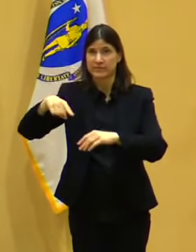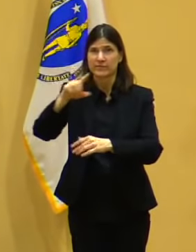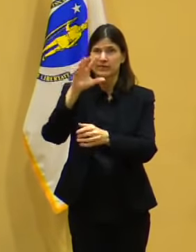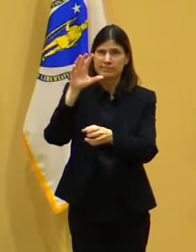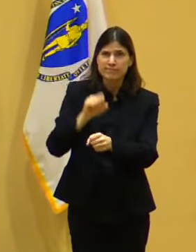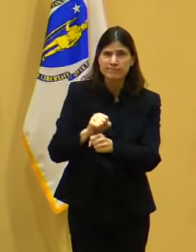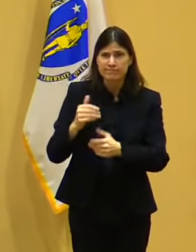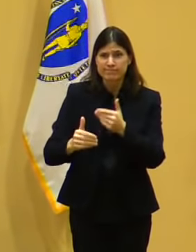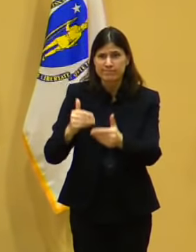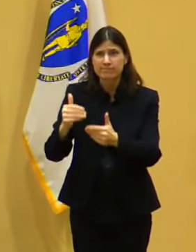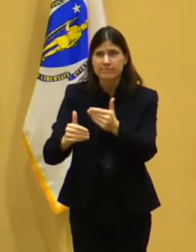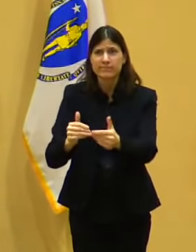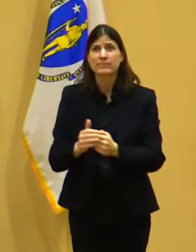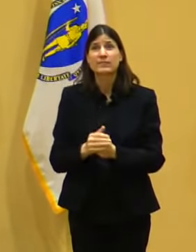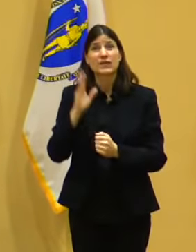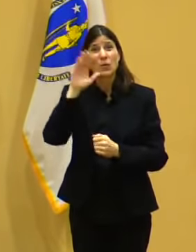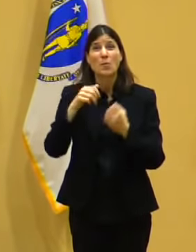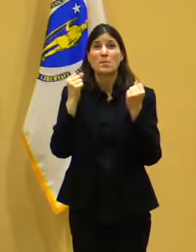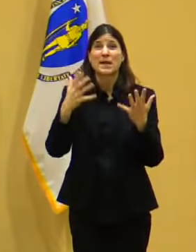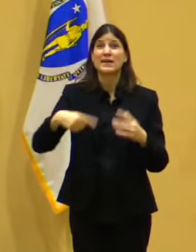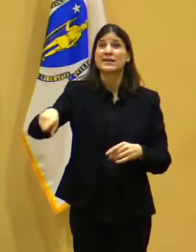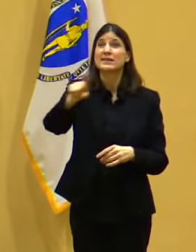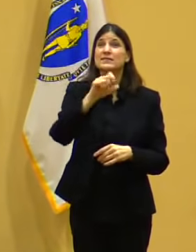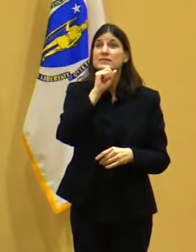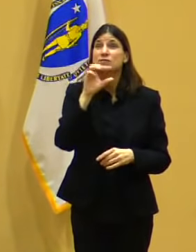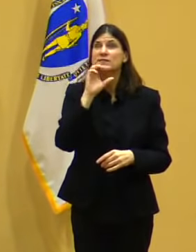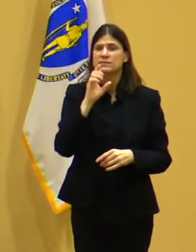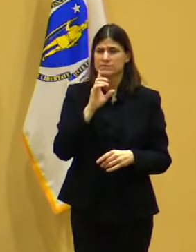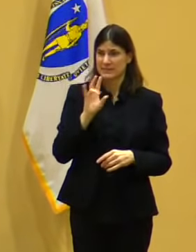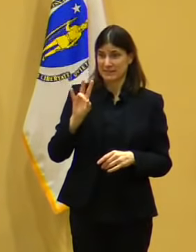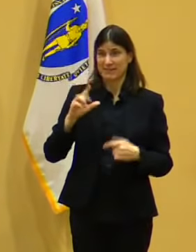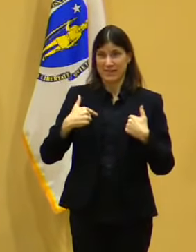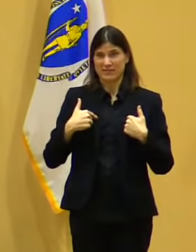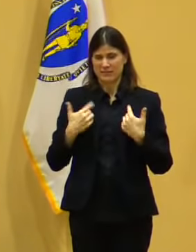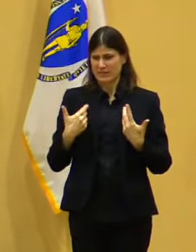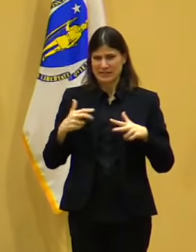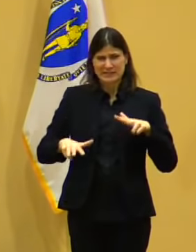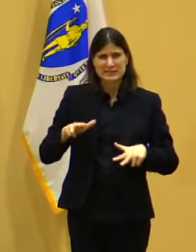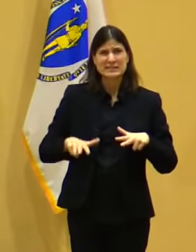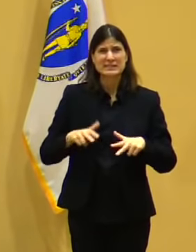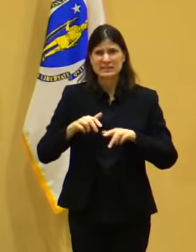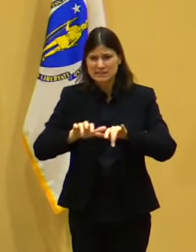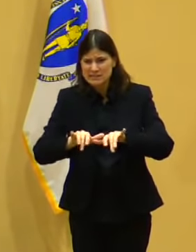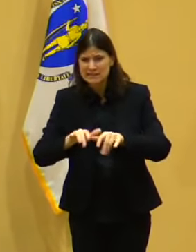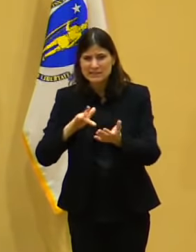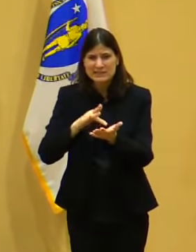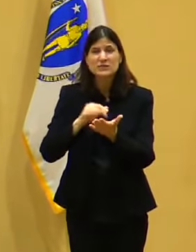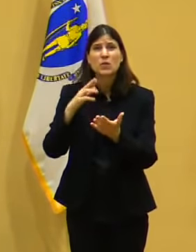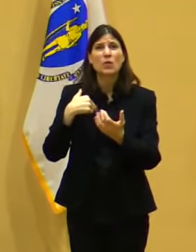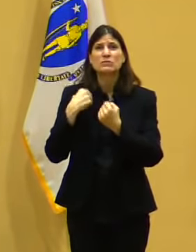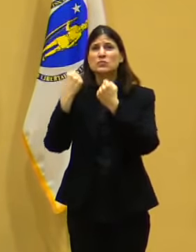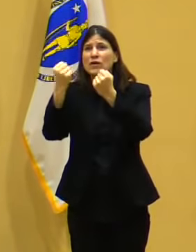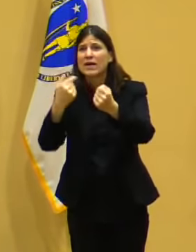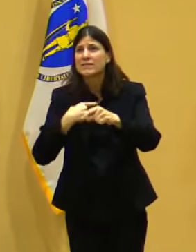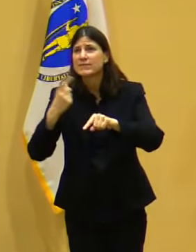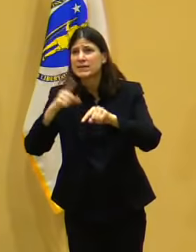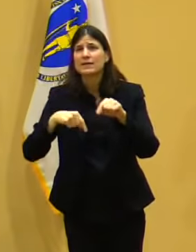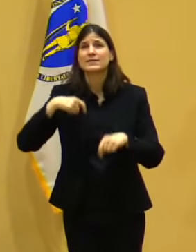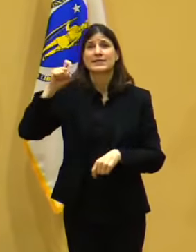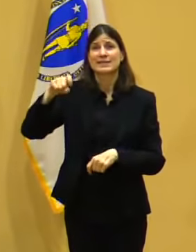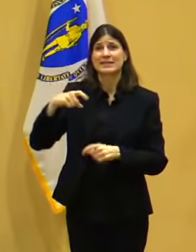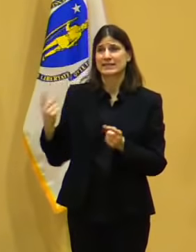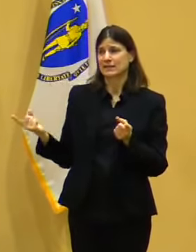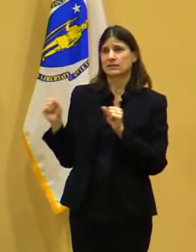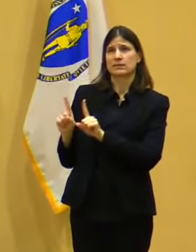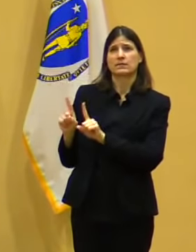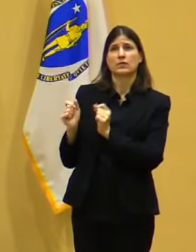to a mass vaccination site without a relative or a caregiver. Some residents may be hesitant to go to a mass vaccination site